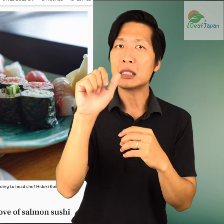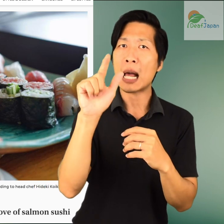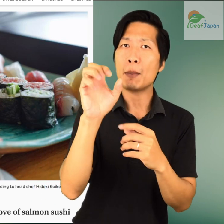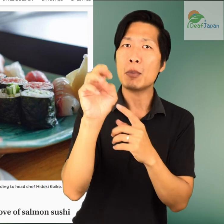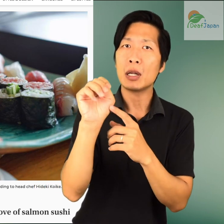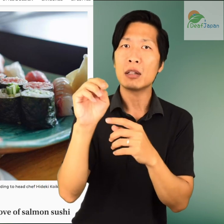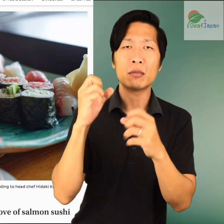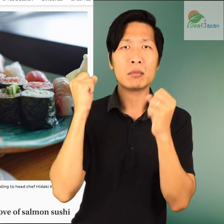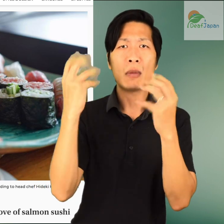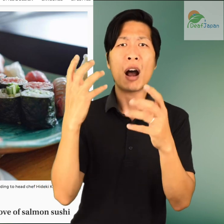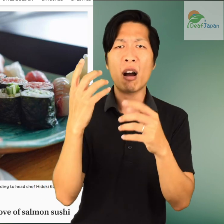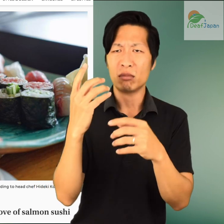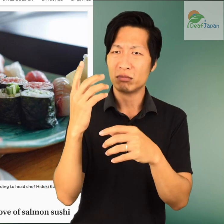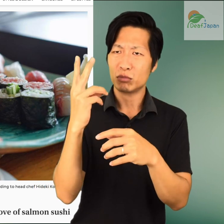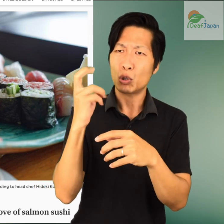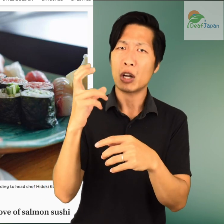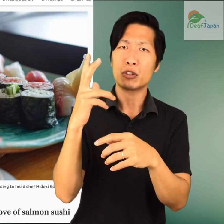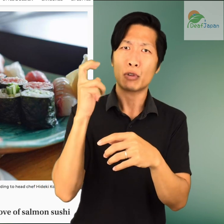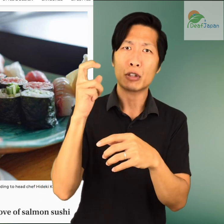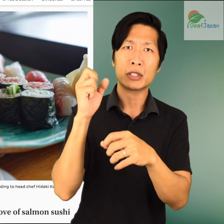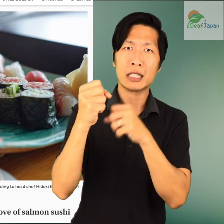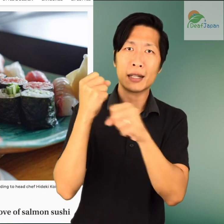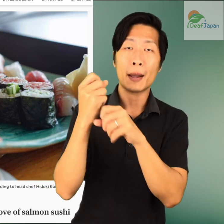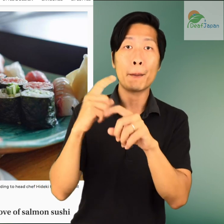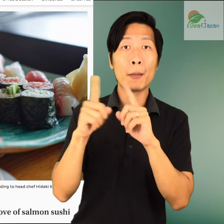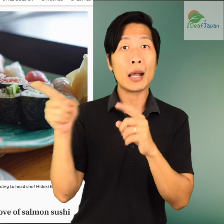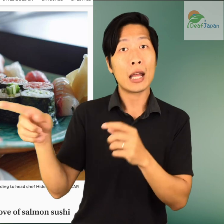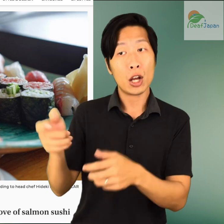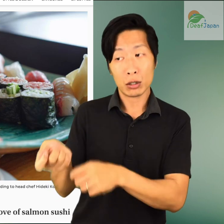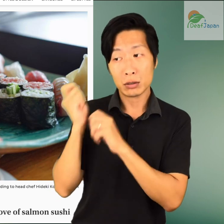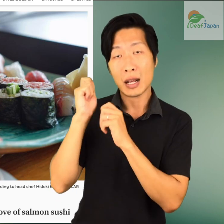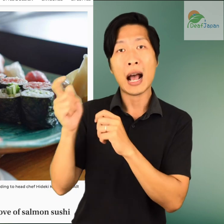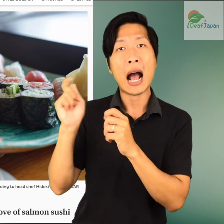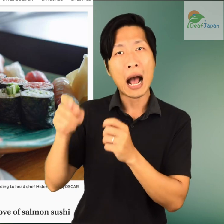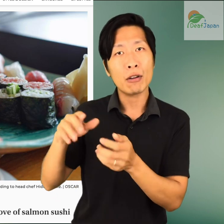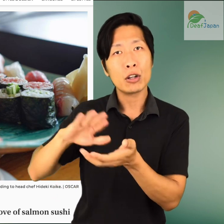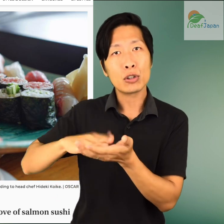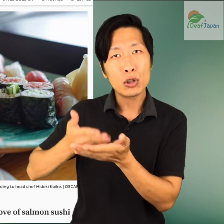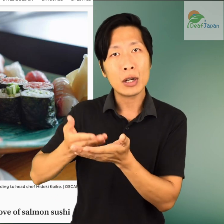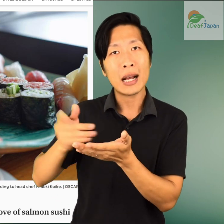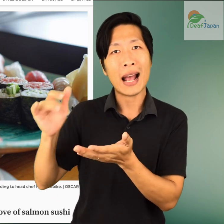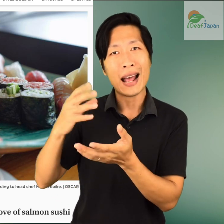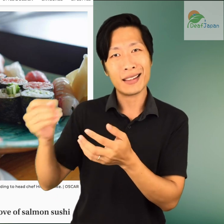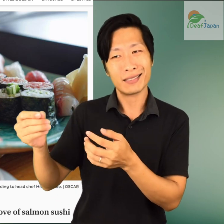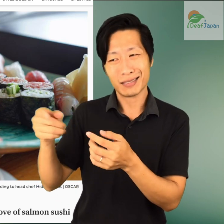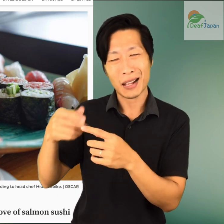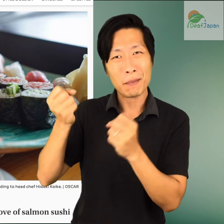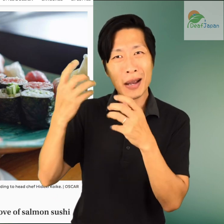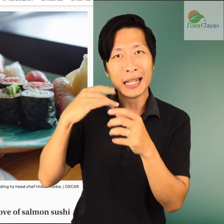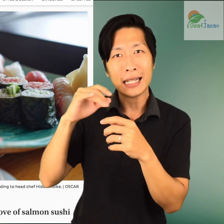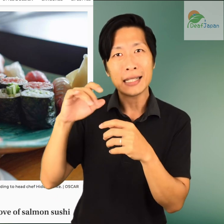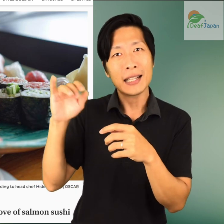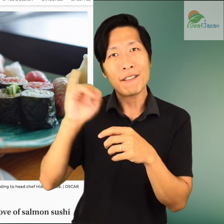but locally caught Pacific salmon contains parasites, and must be cooked or cured for its lean meat to be edible.